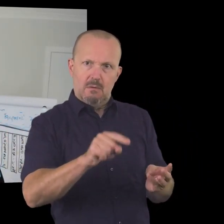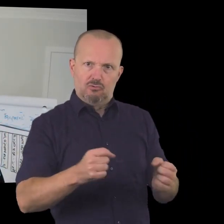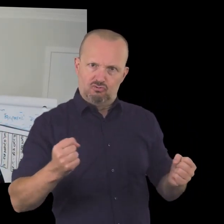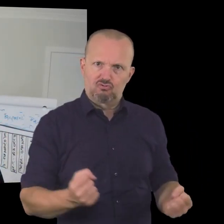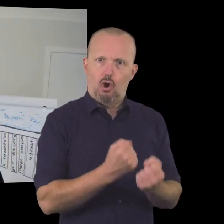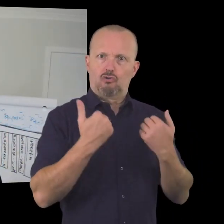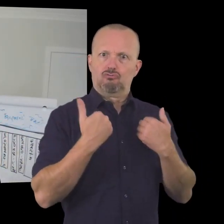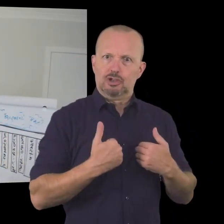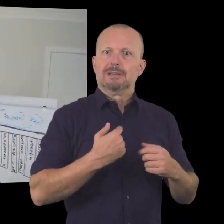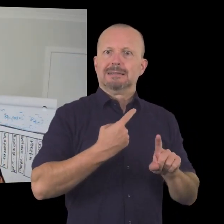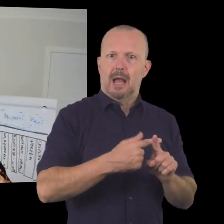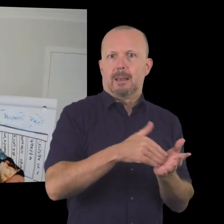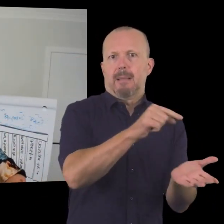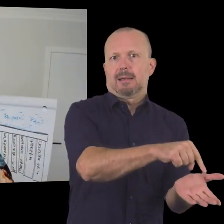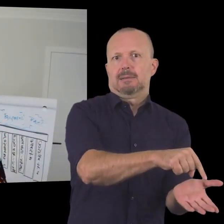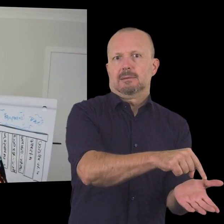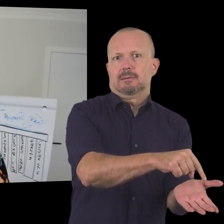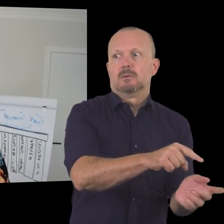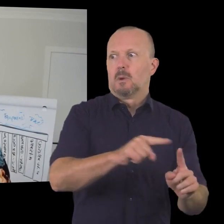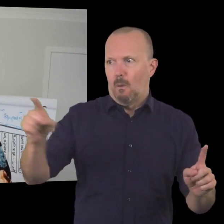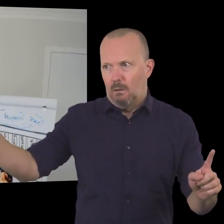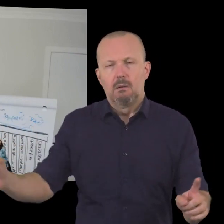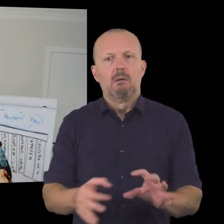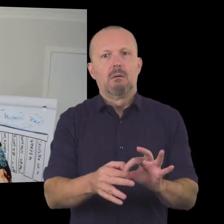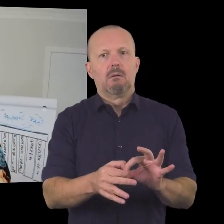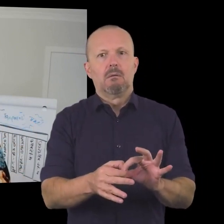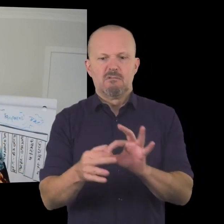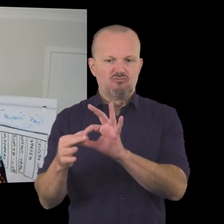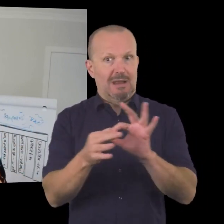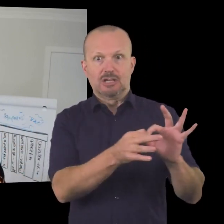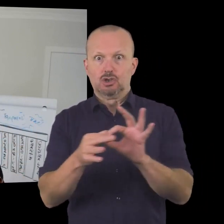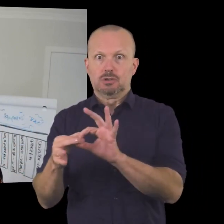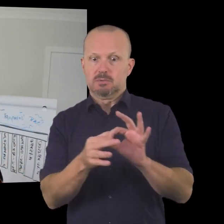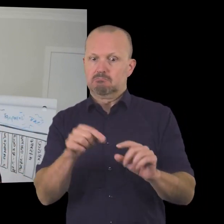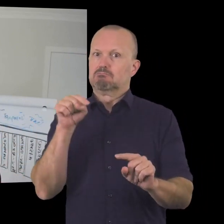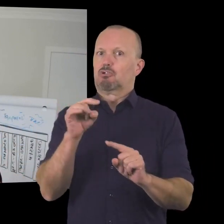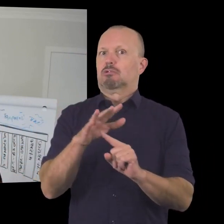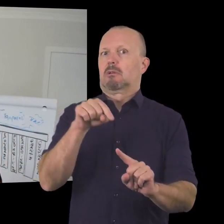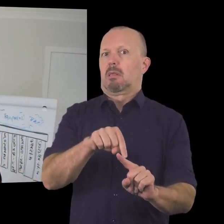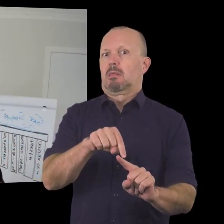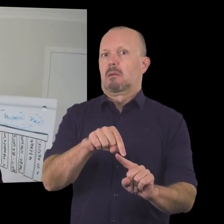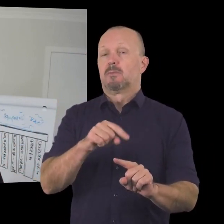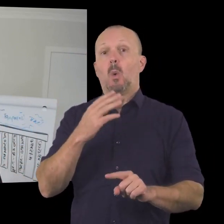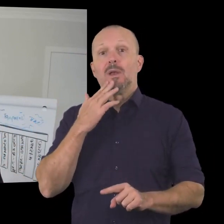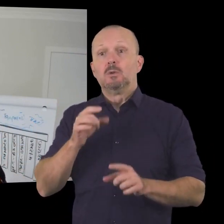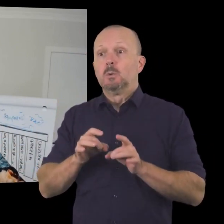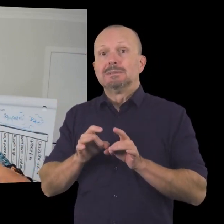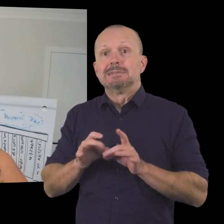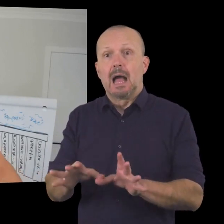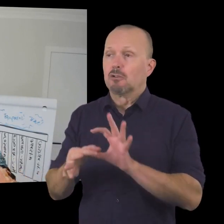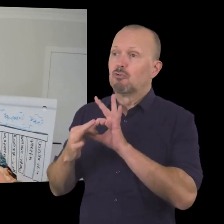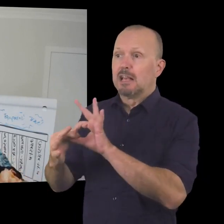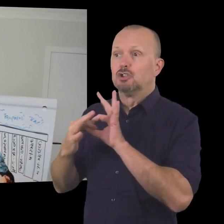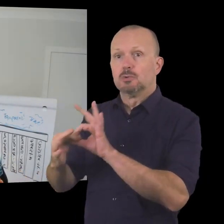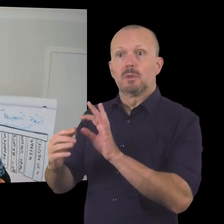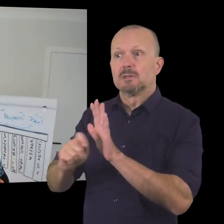opportunity with sponsorship and in terms of turning that into something ongoing it's all about relationships relationships relationships so once